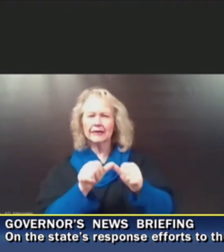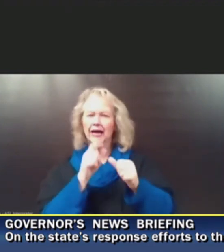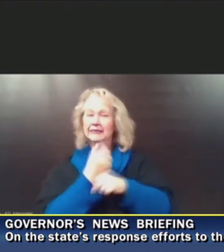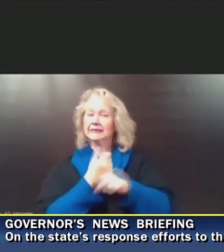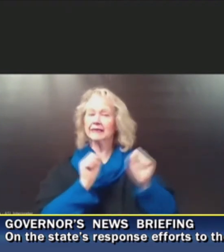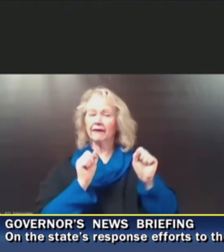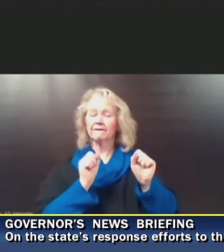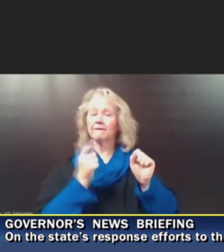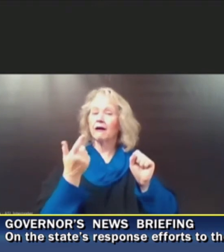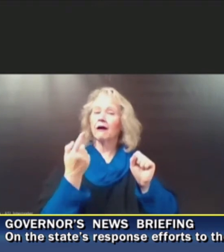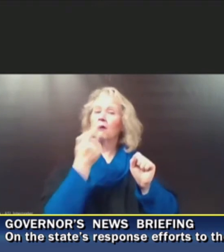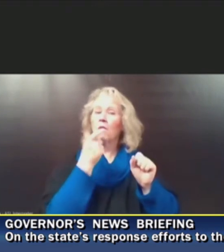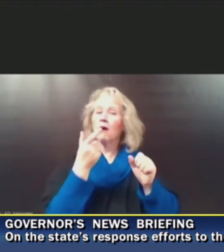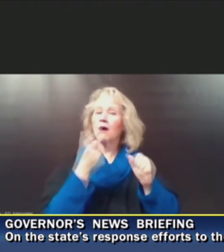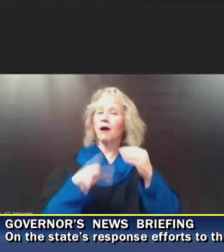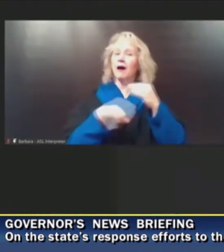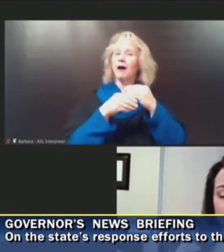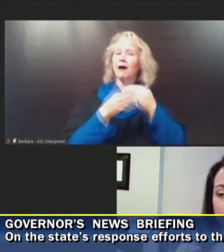add to that?